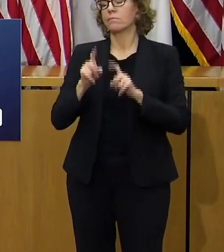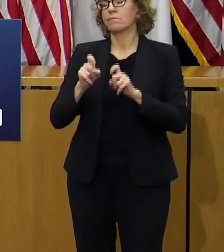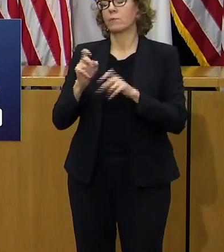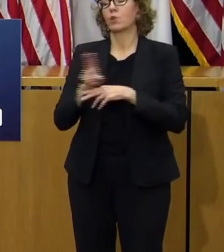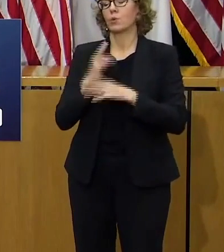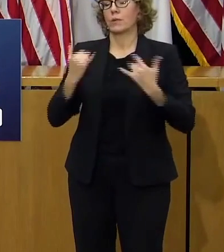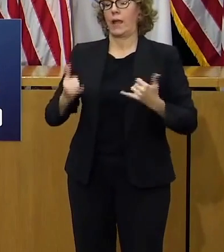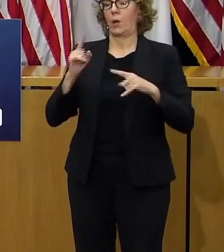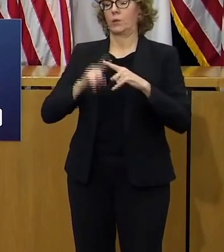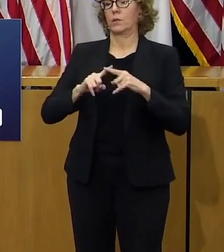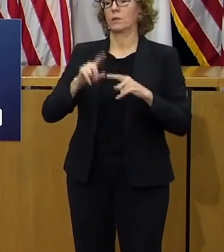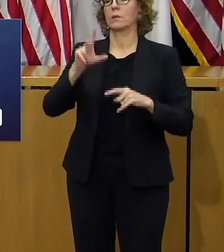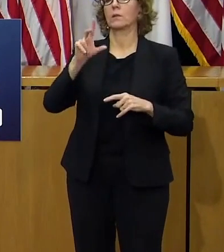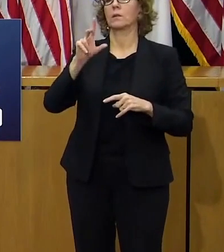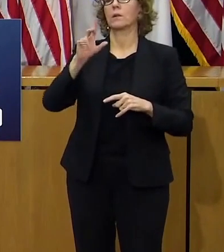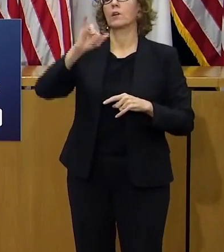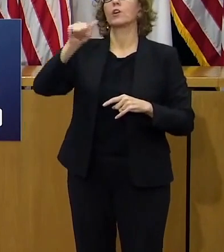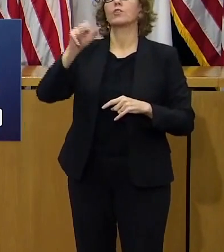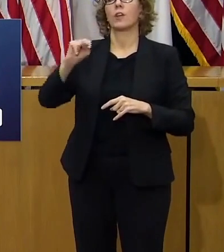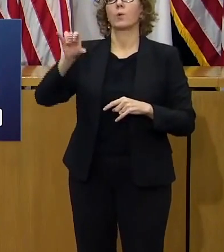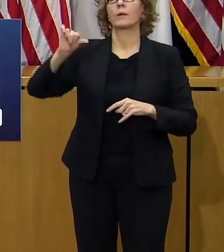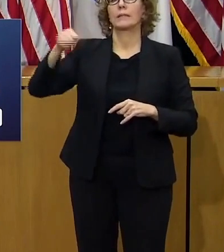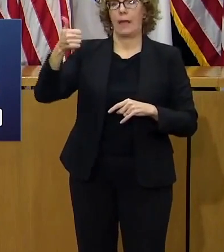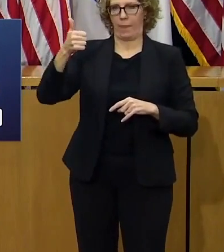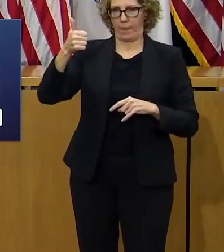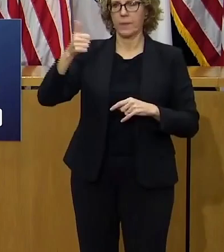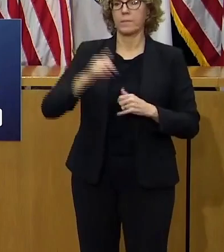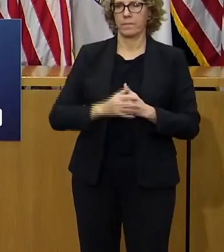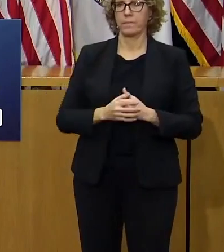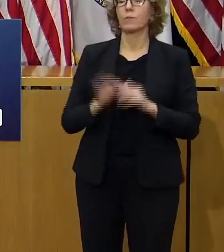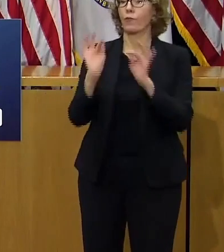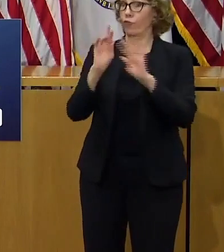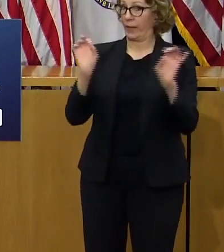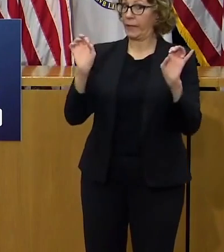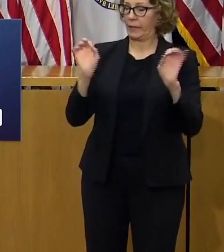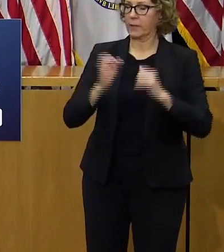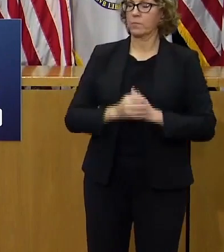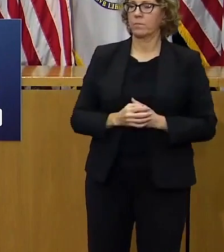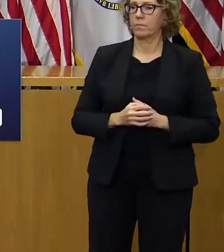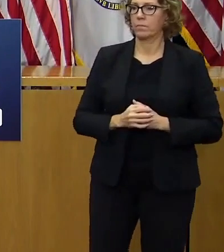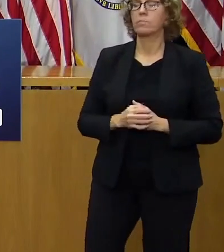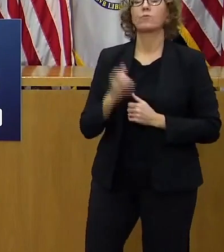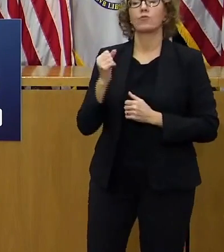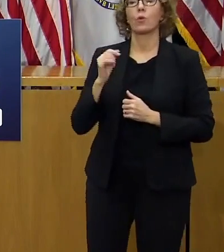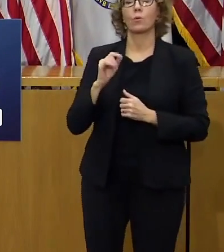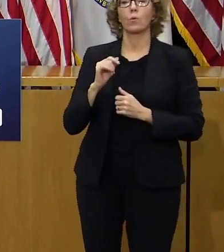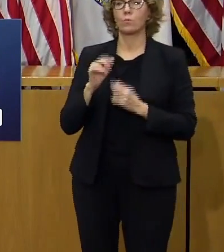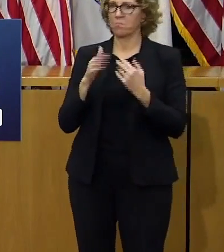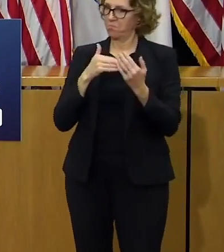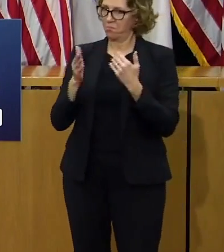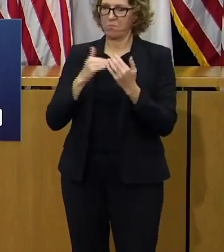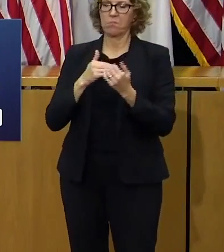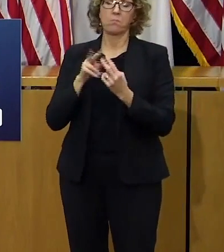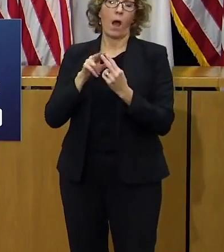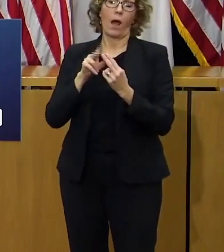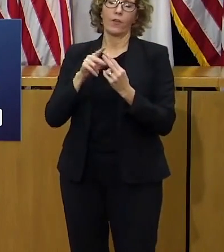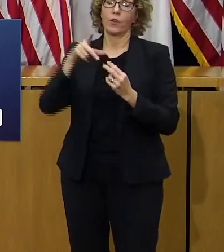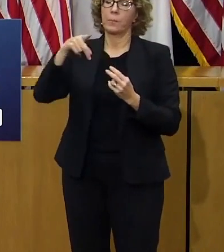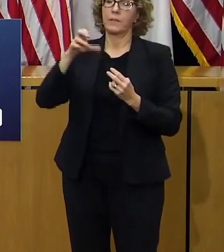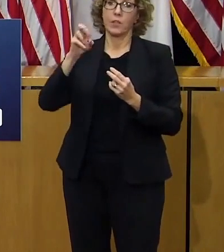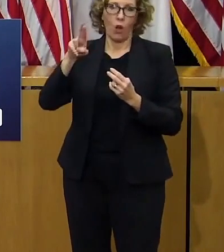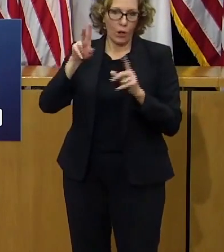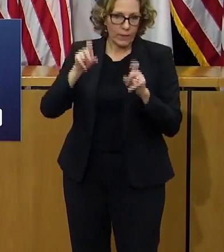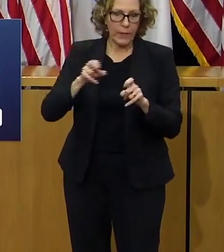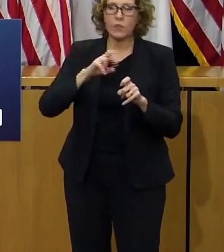administration of the binax now tests may be built to insurance similar to other point of care rapid antigen tests our goal is to